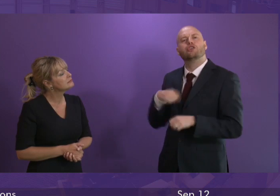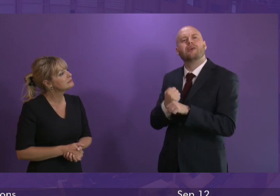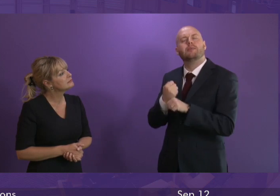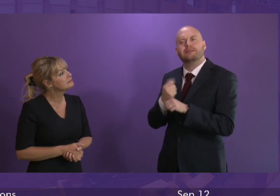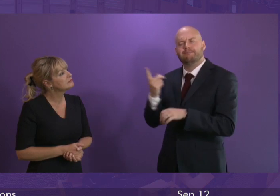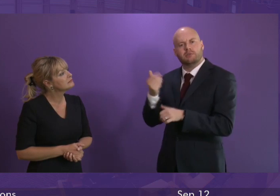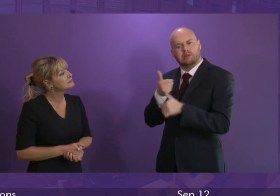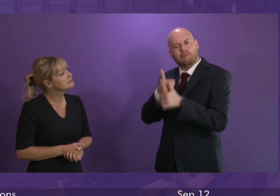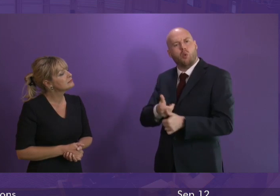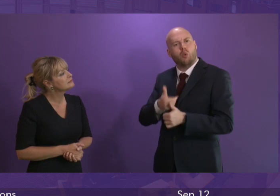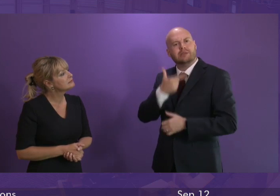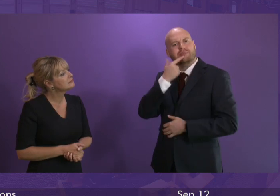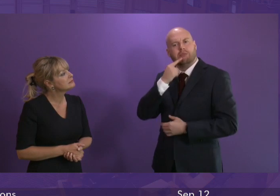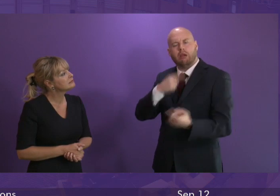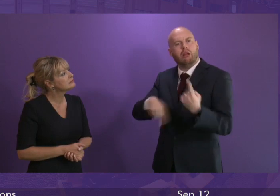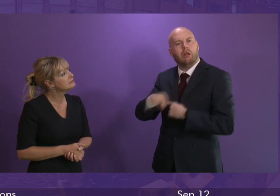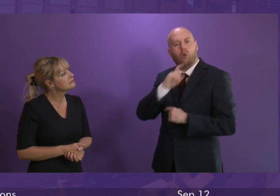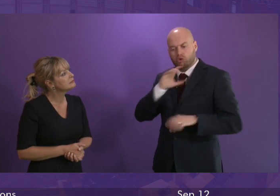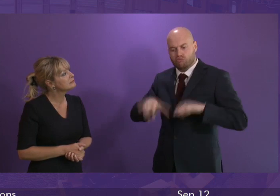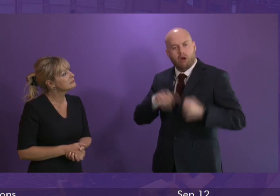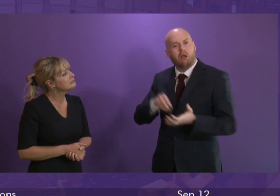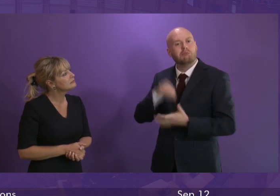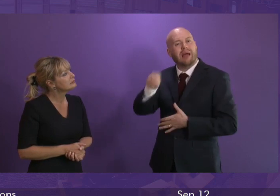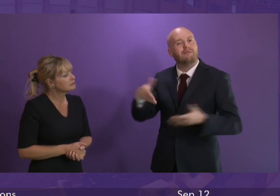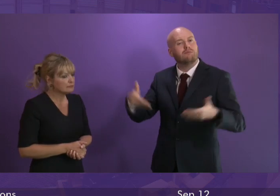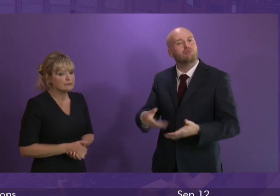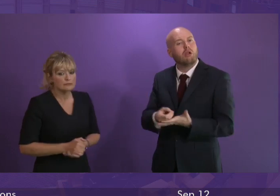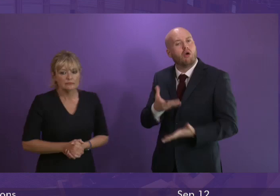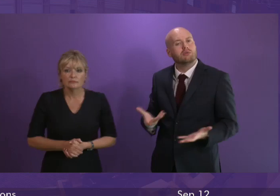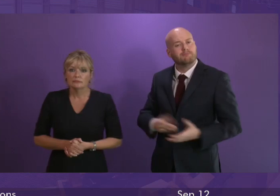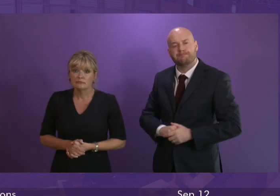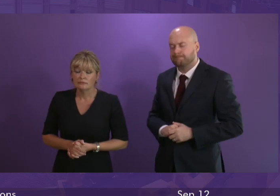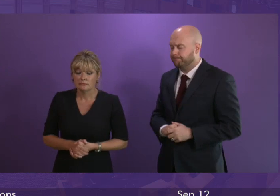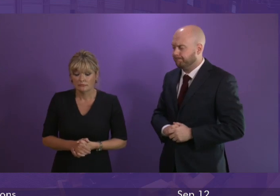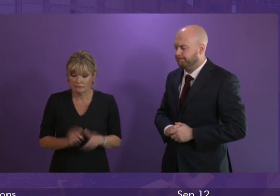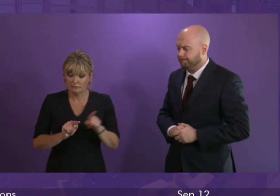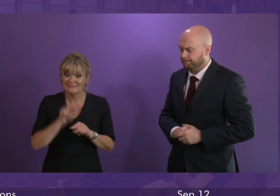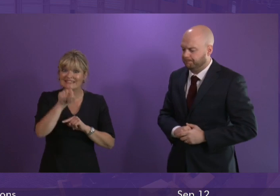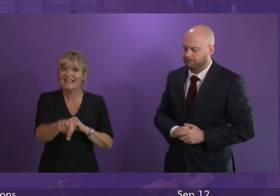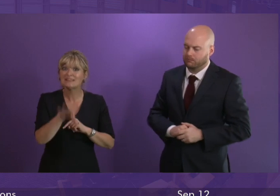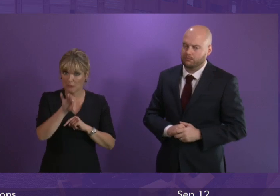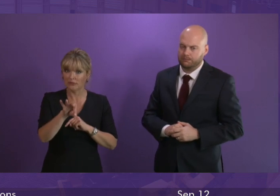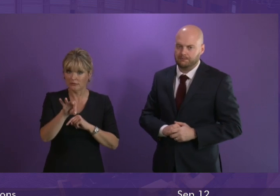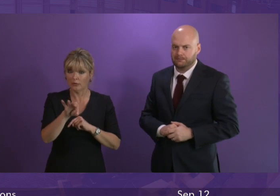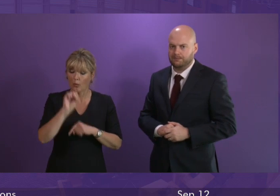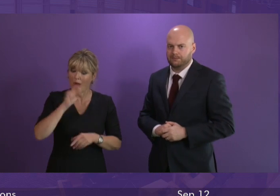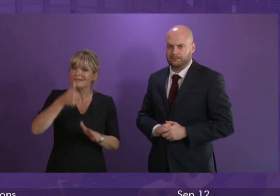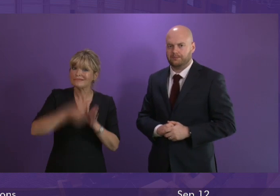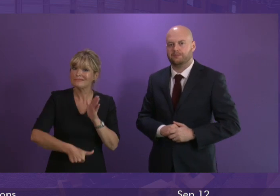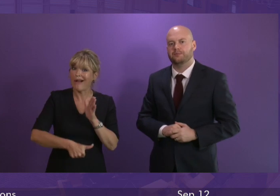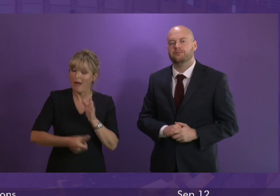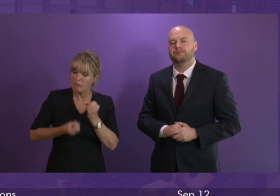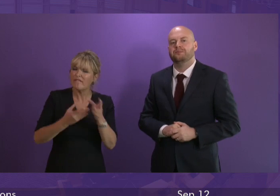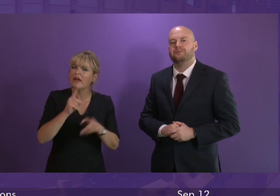to people struggling to meet funeral costs first minister from next Monday we will start providing funeral support